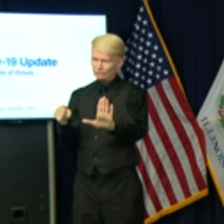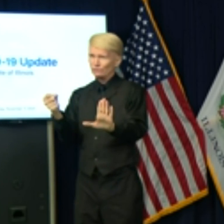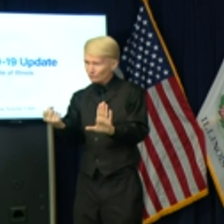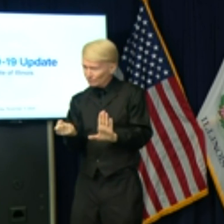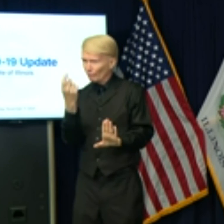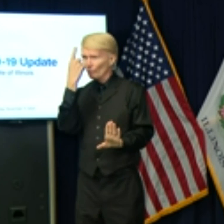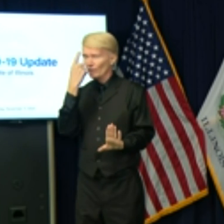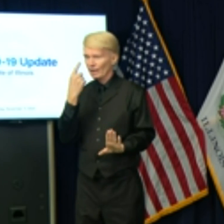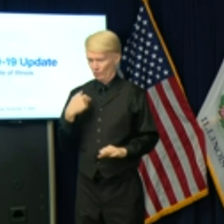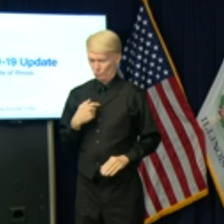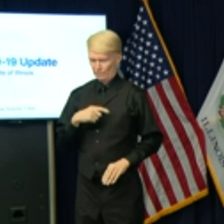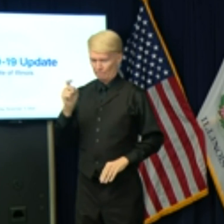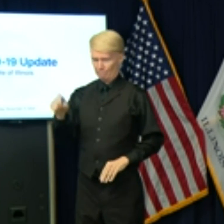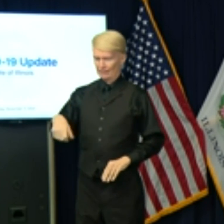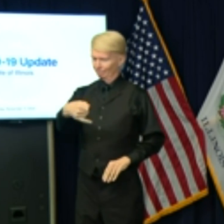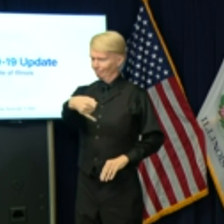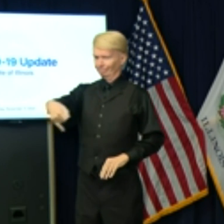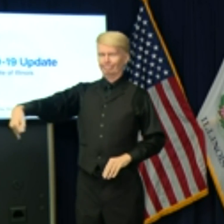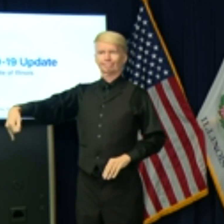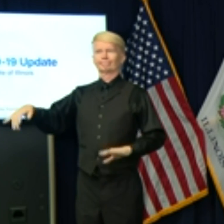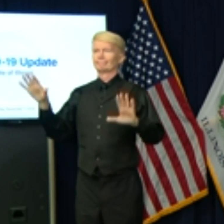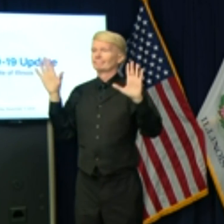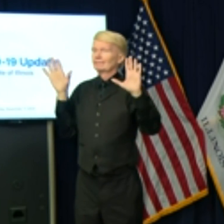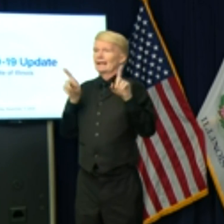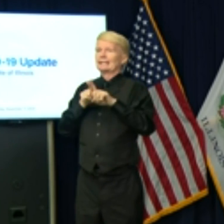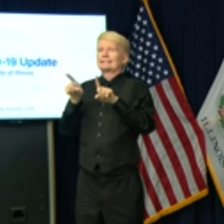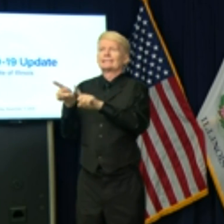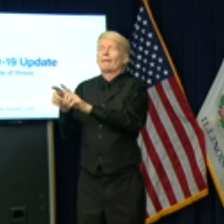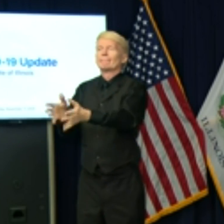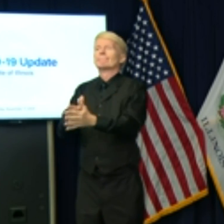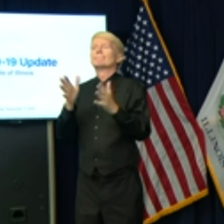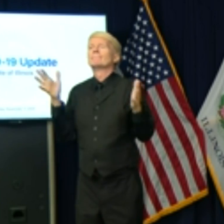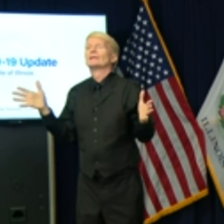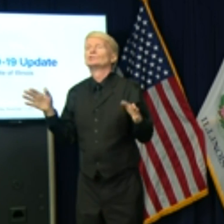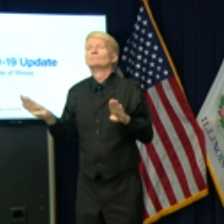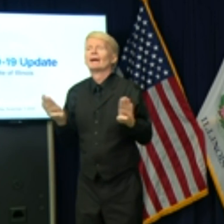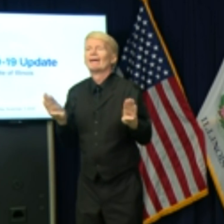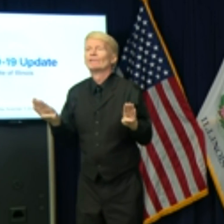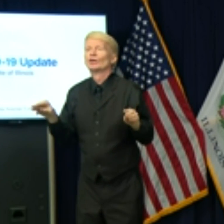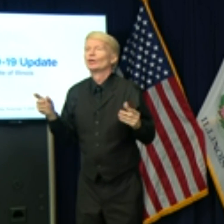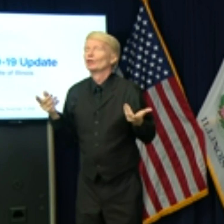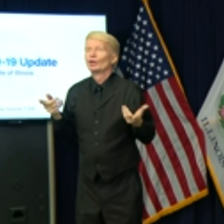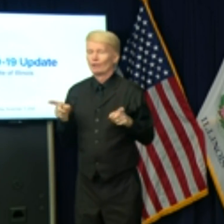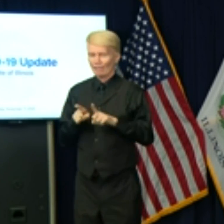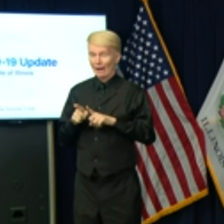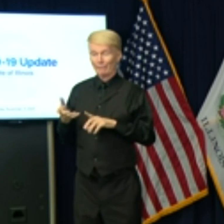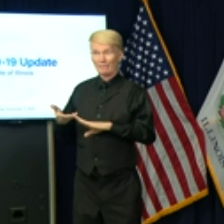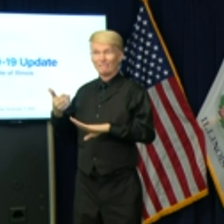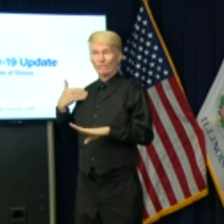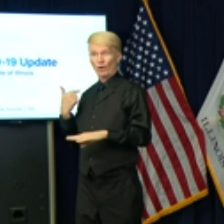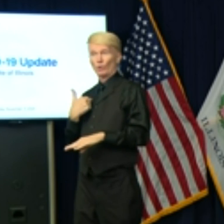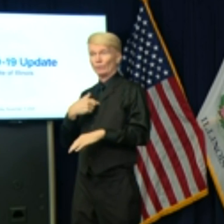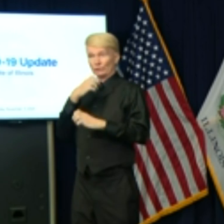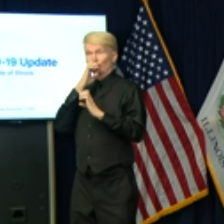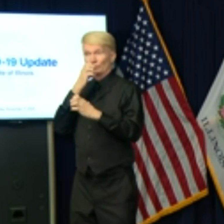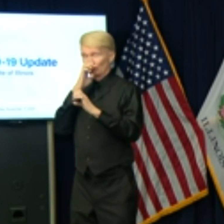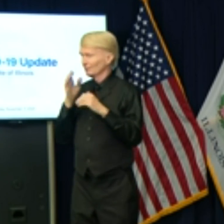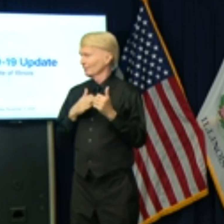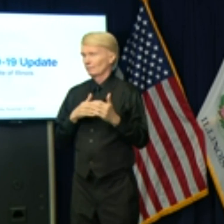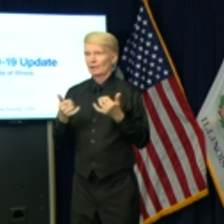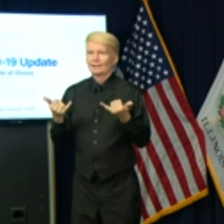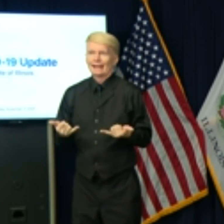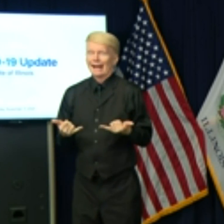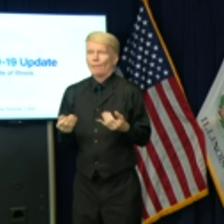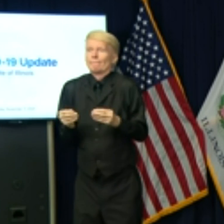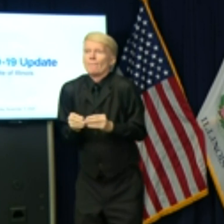we have to halt as much as we can. This is even beyond what we've put forward. People have to make their own personal choices to halt